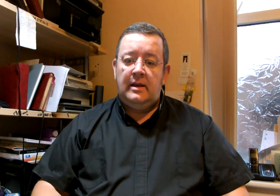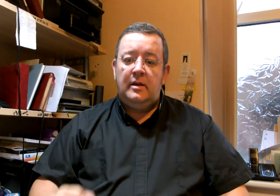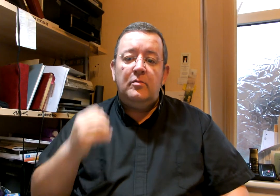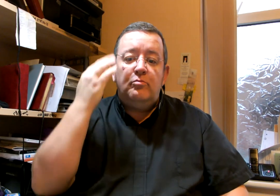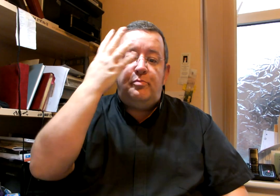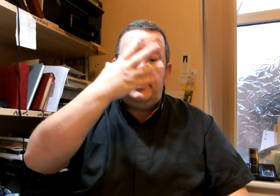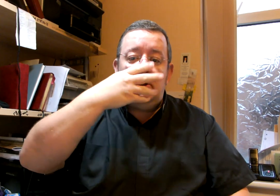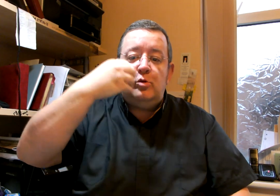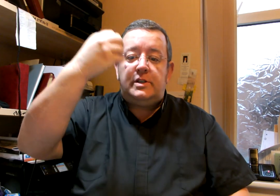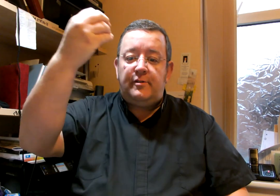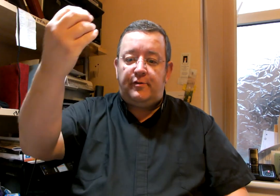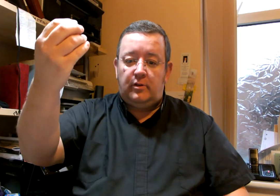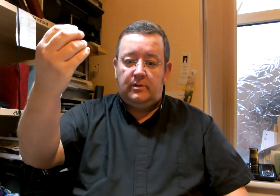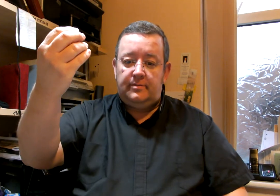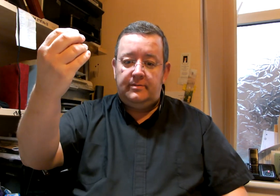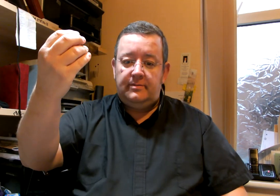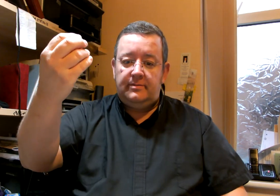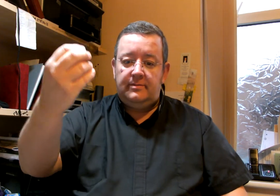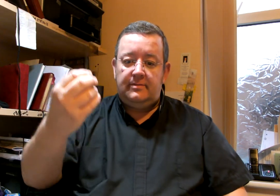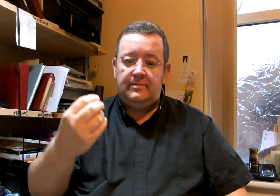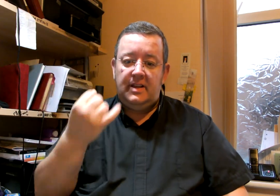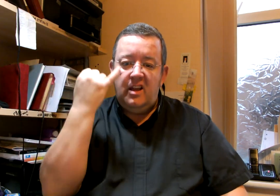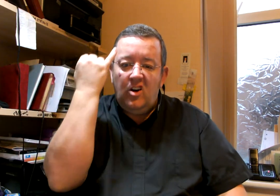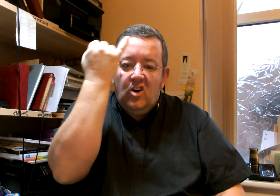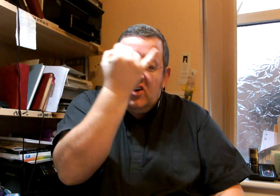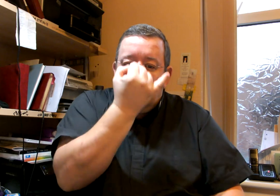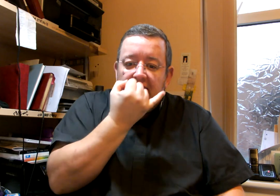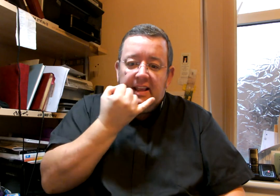Beautiful. Beautiful. Ugly.